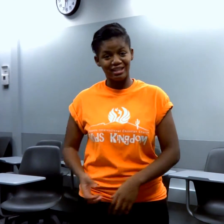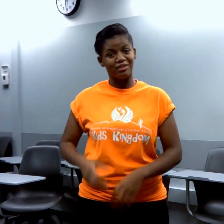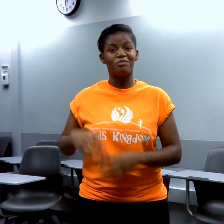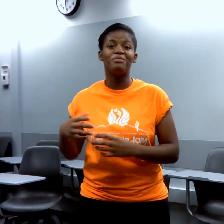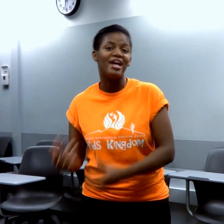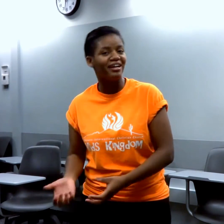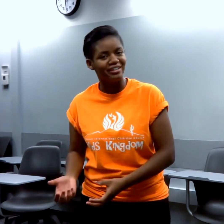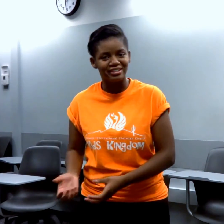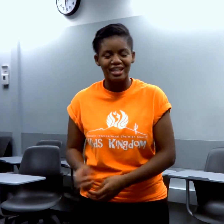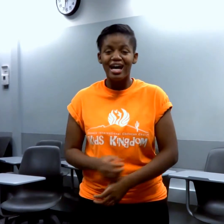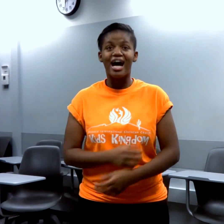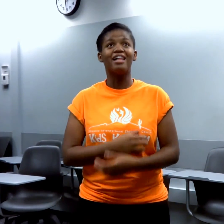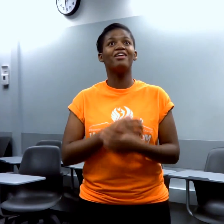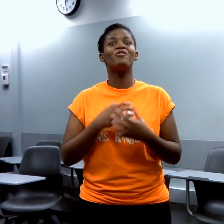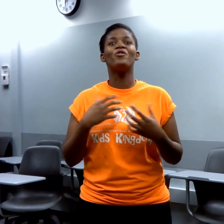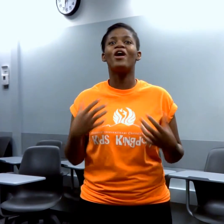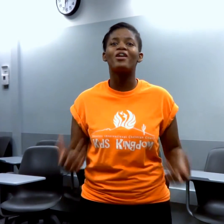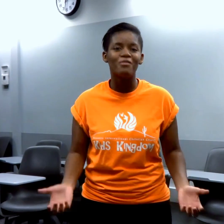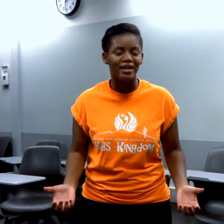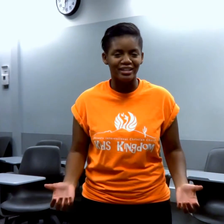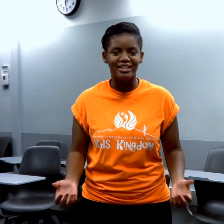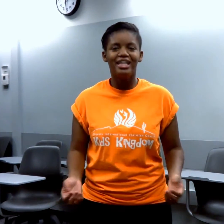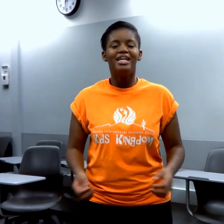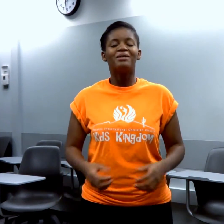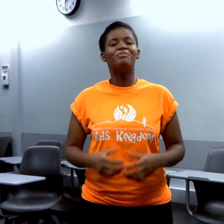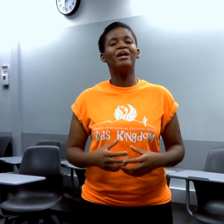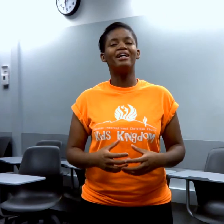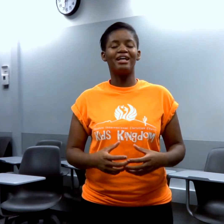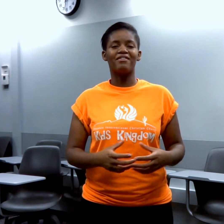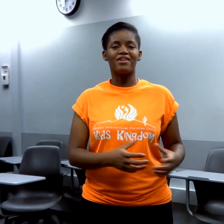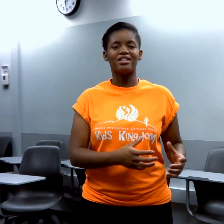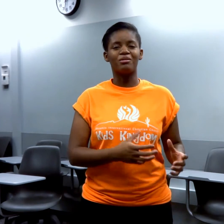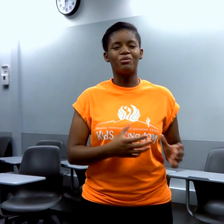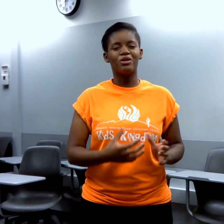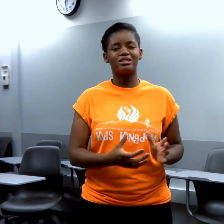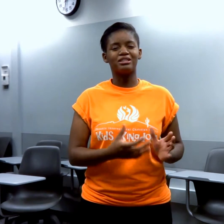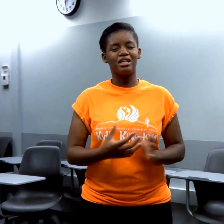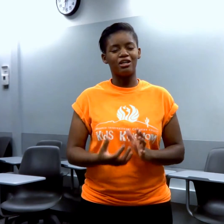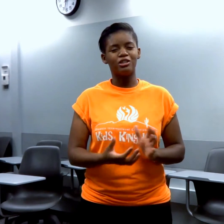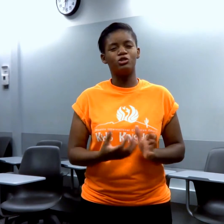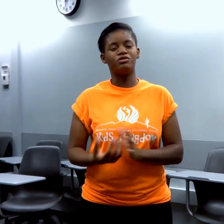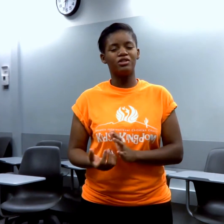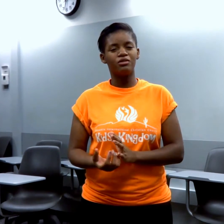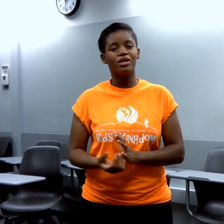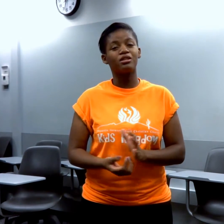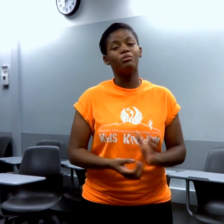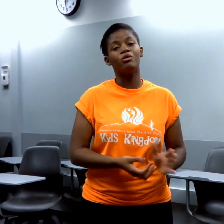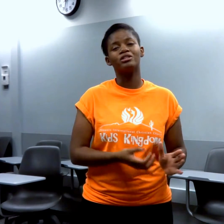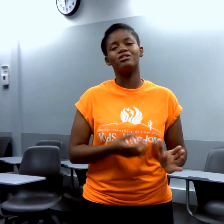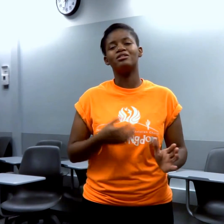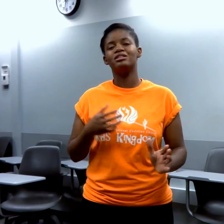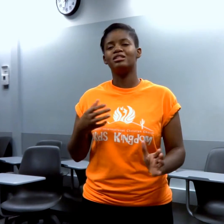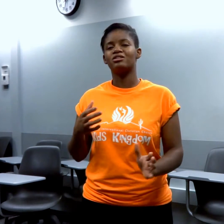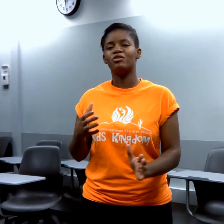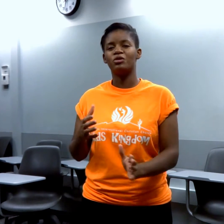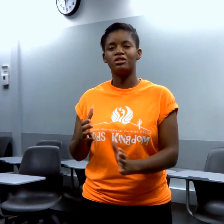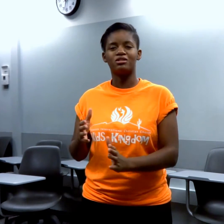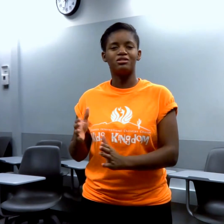I love pears. I love watermelon. But I found that the more I started drifting from that, the more I started to just focus on